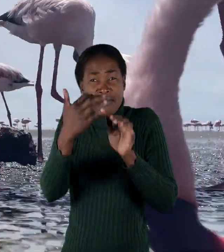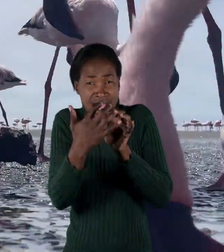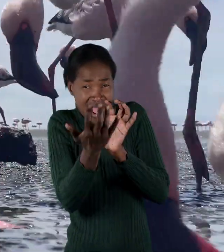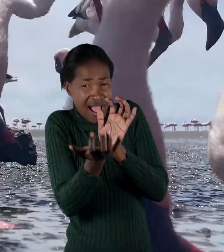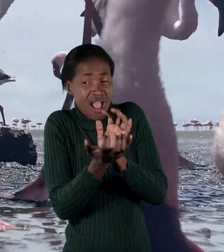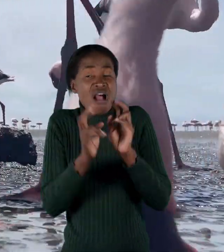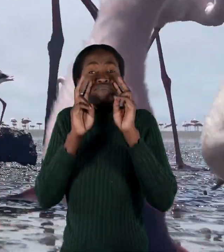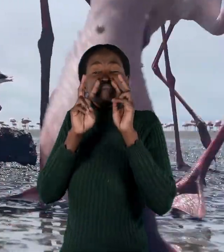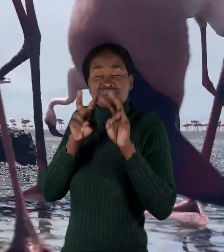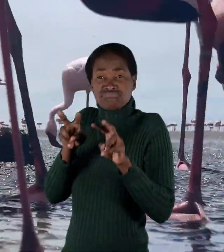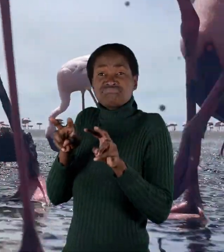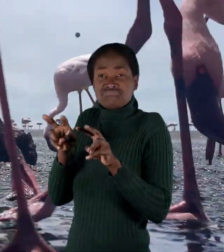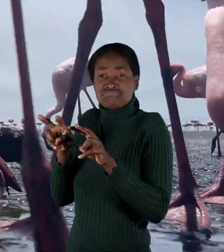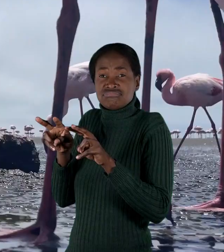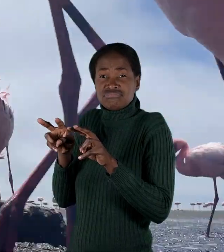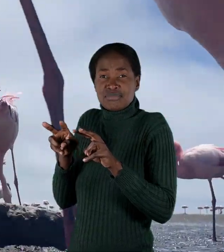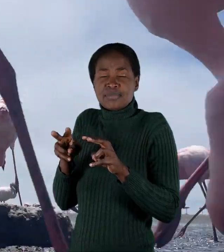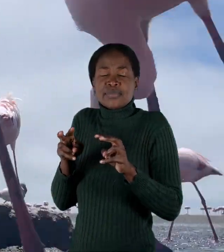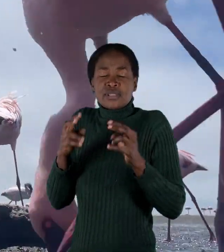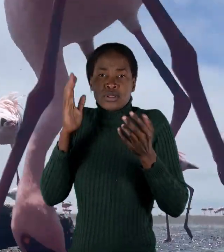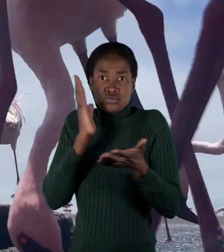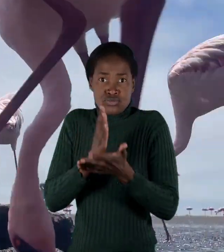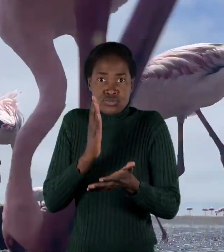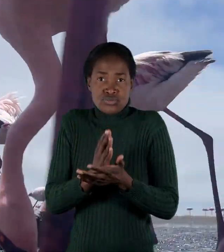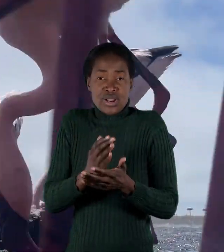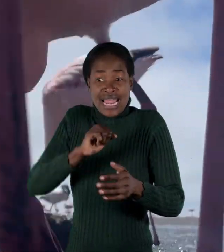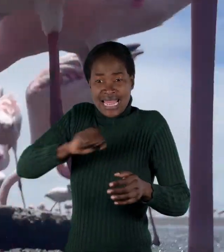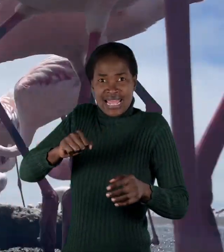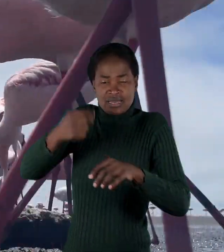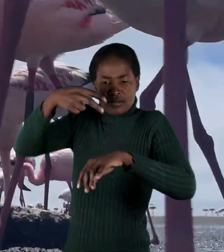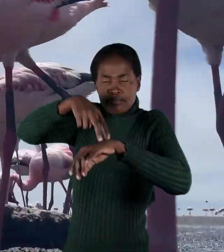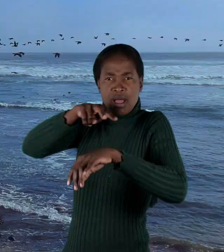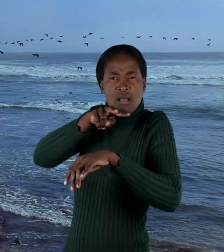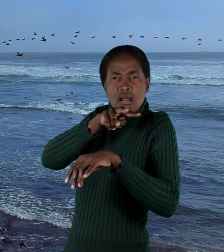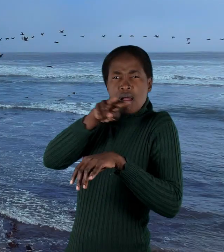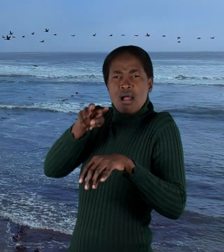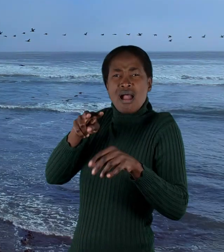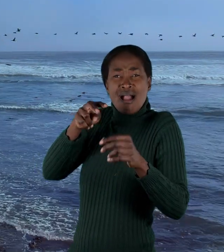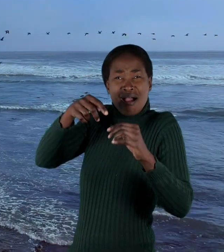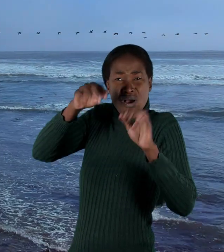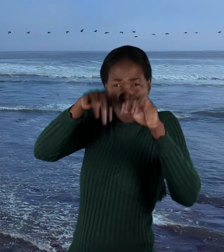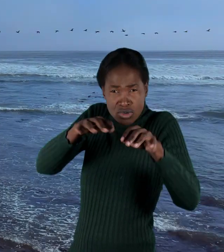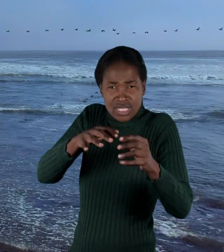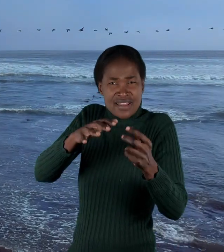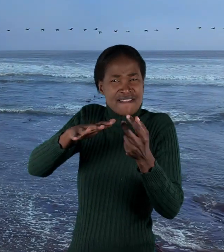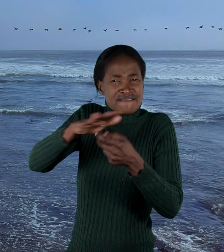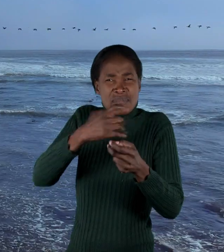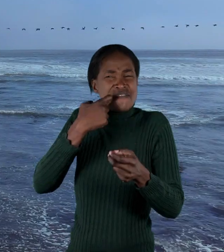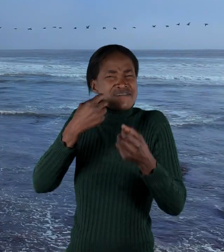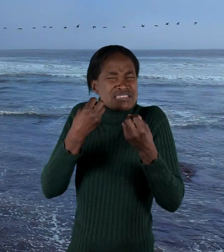It's clear, even from land, that our ocean is home to many different species. But there are so many more species that we can never see